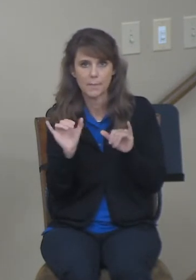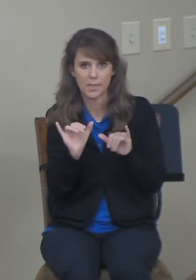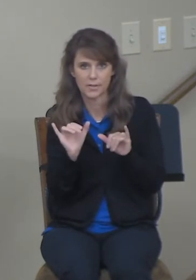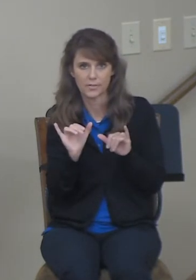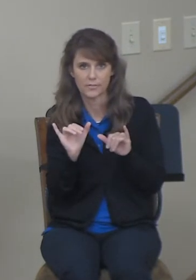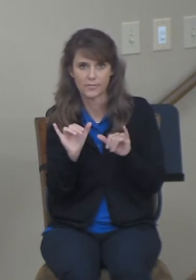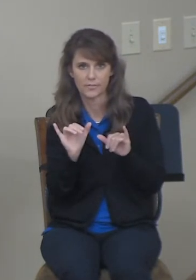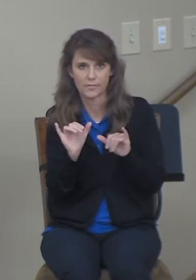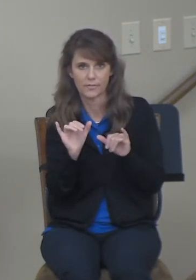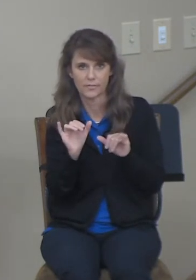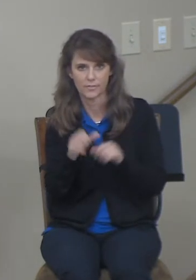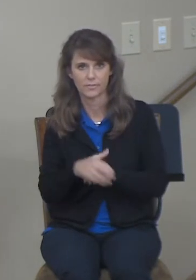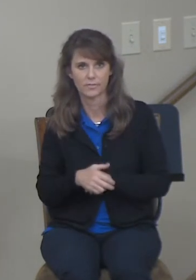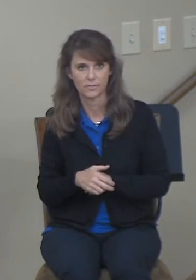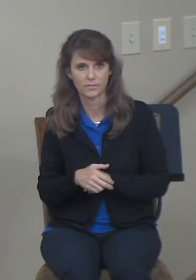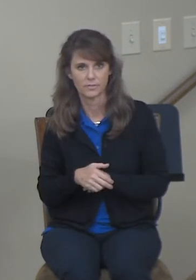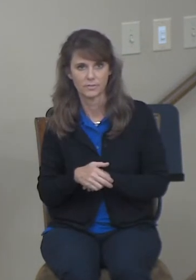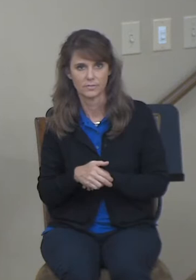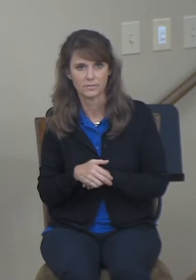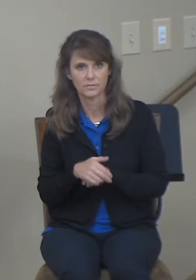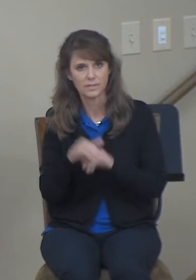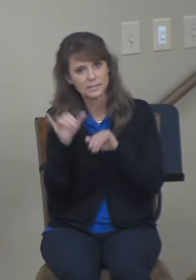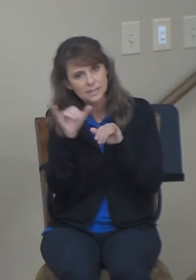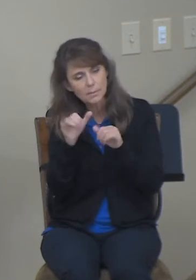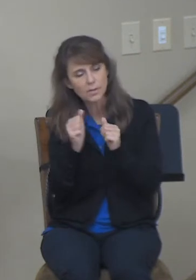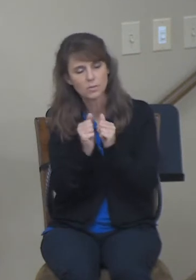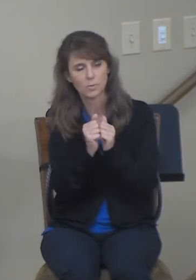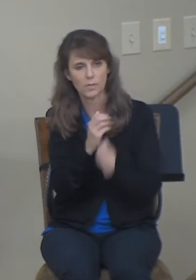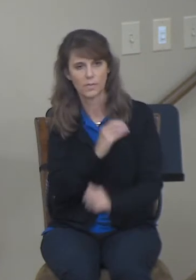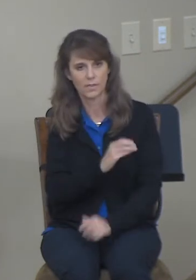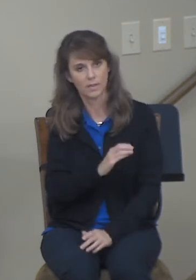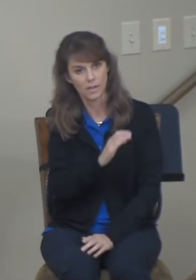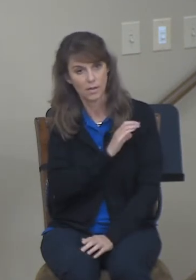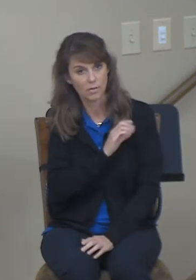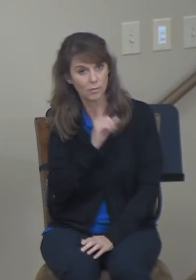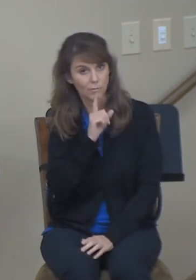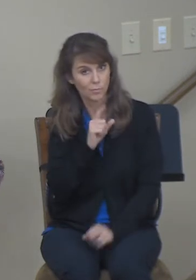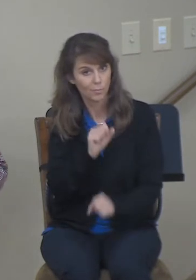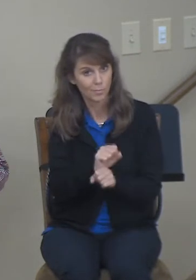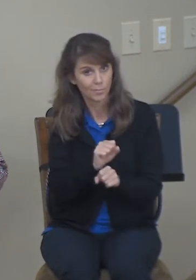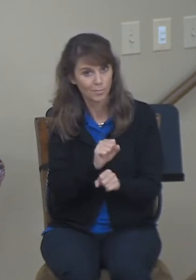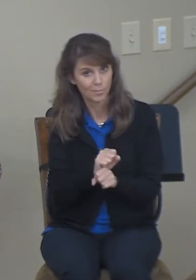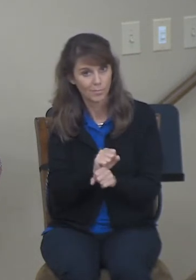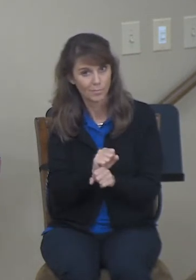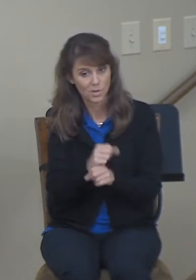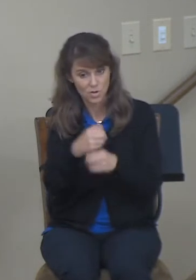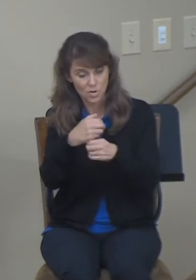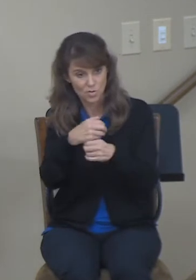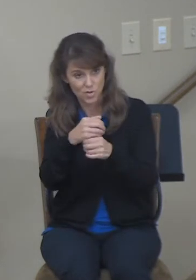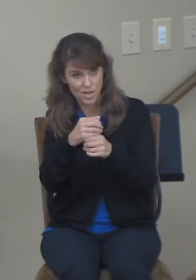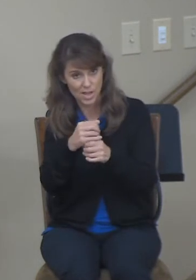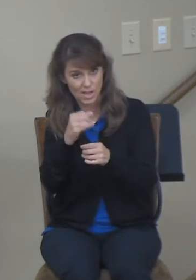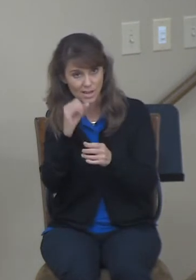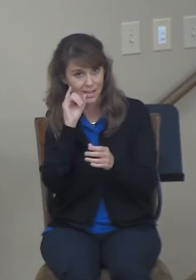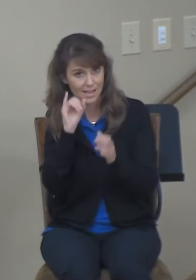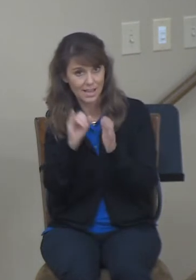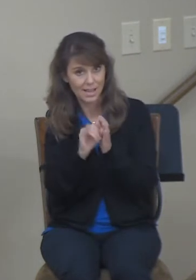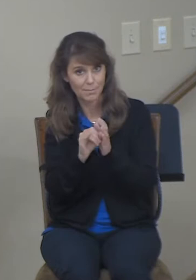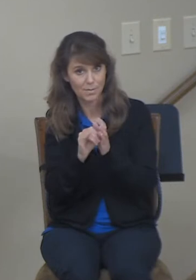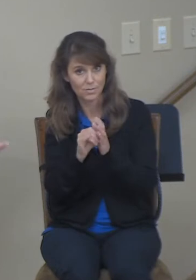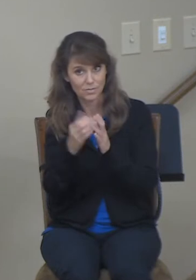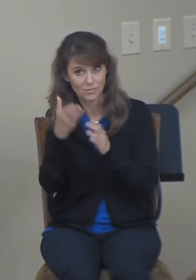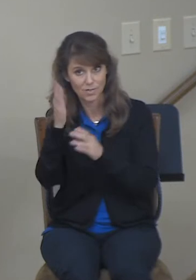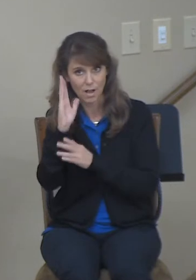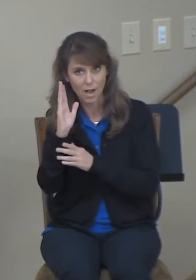And maybe that's because there's similarities in character. Anyone who is created in the image of God is going to bear a similar character